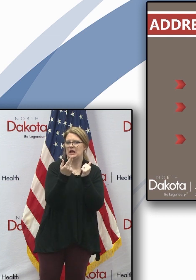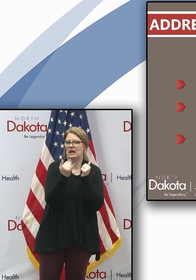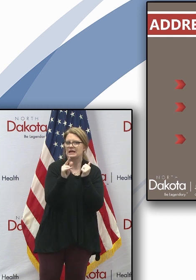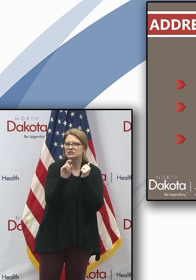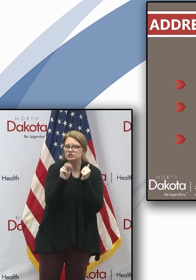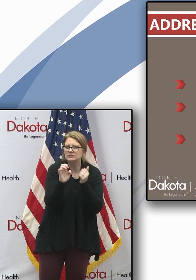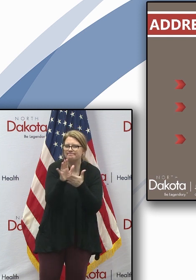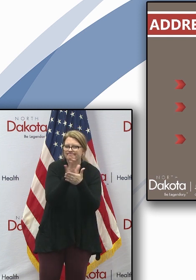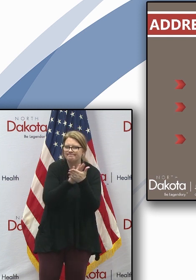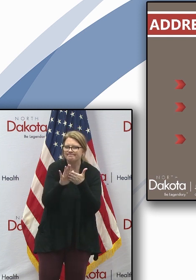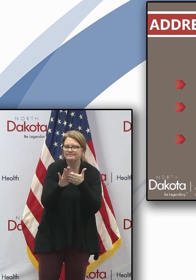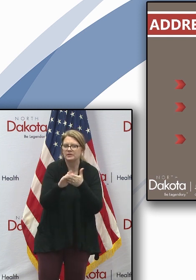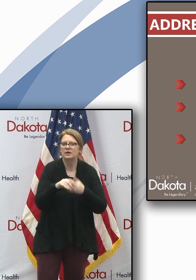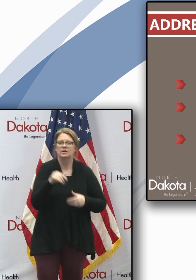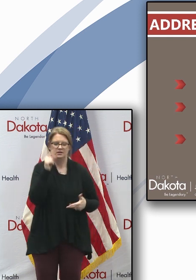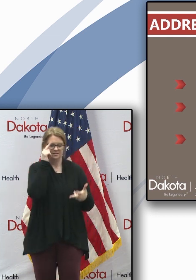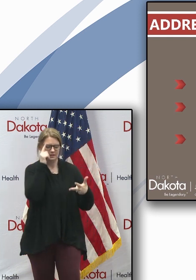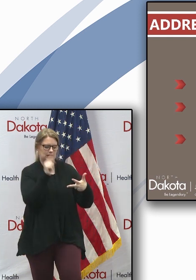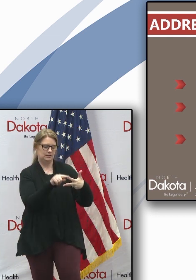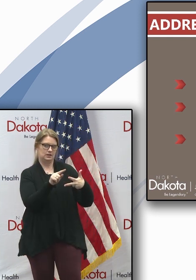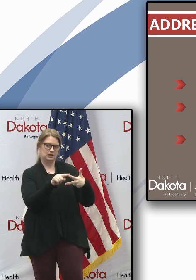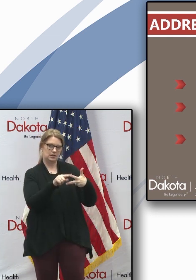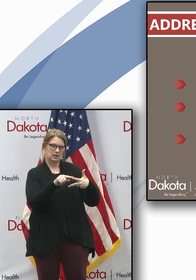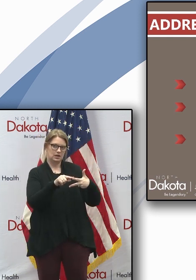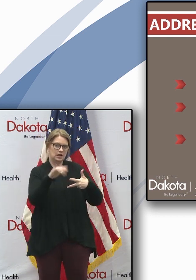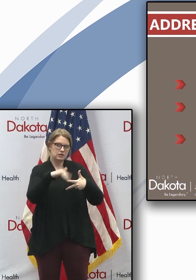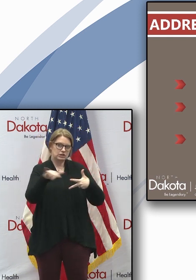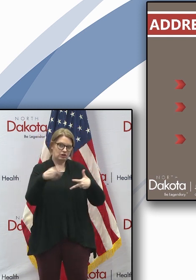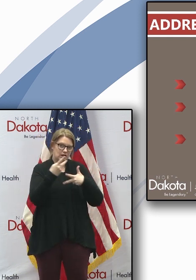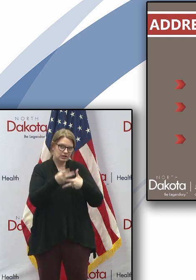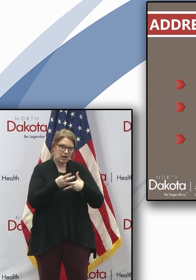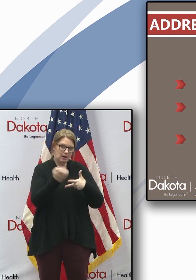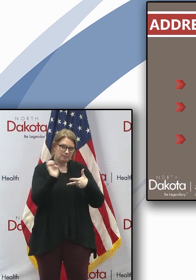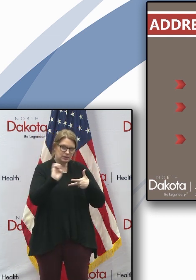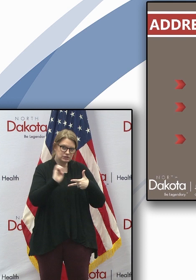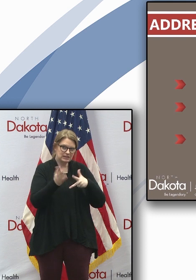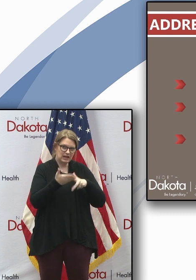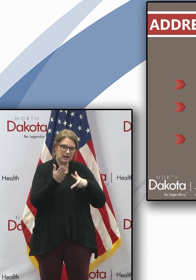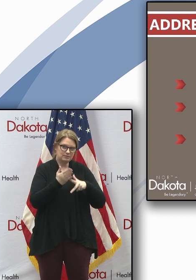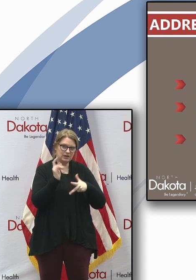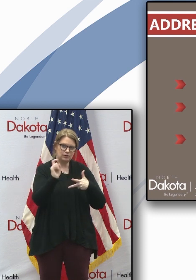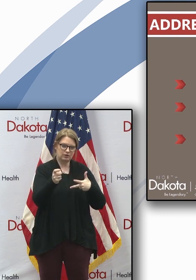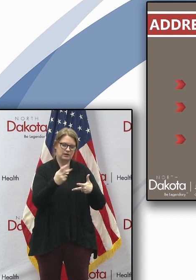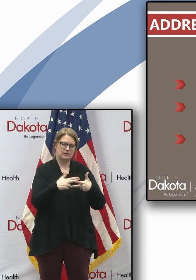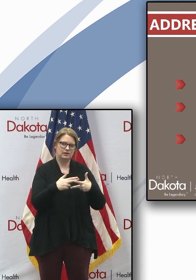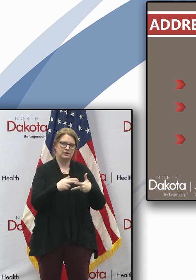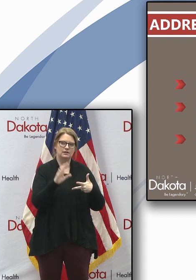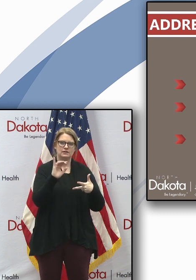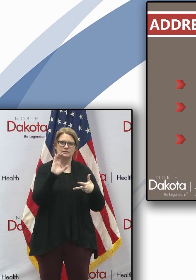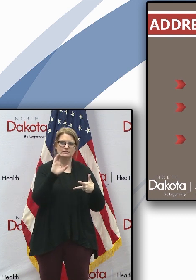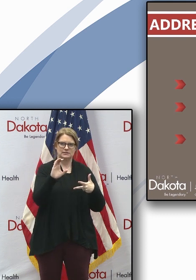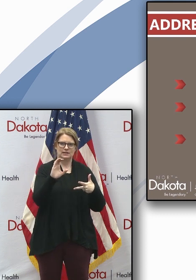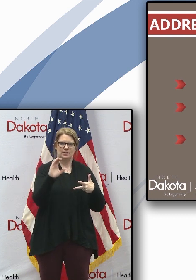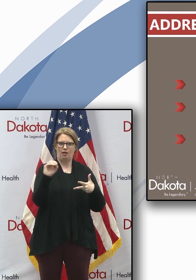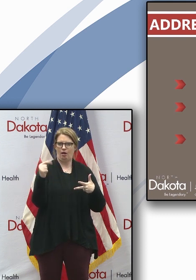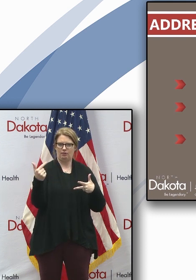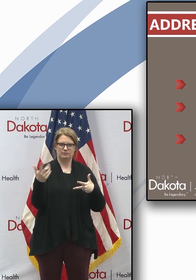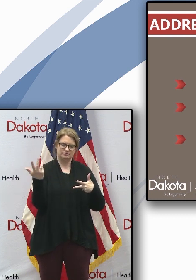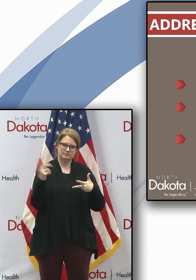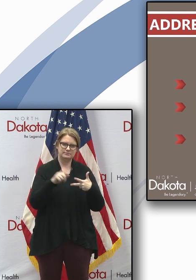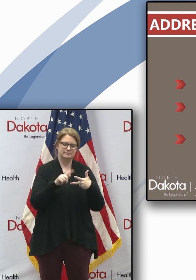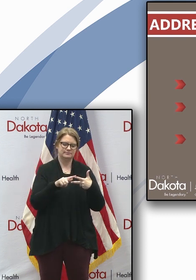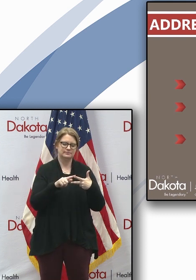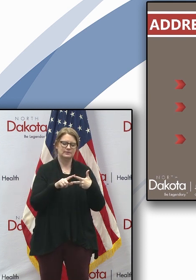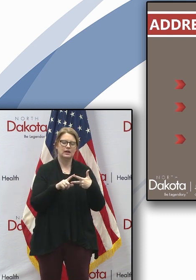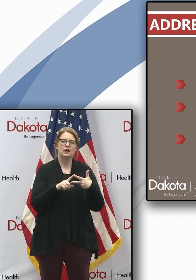second component, the childcare emergency operating grant, which we are kindly calling the SEOG. This is meant to